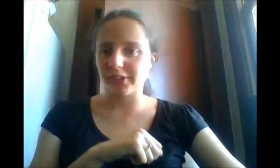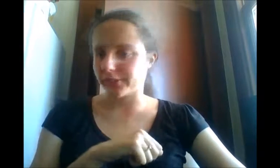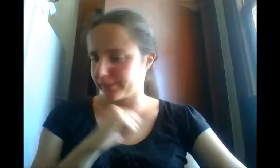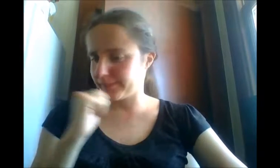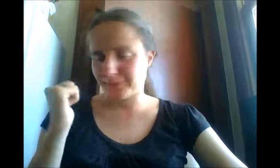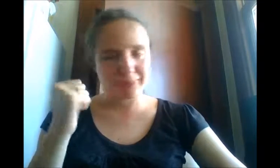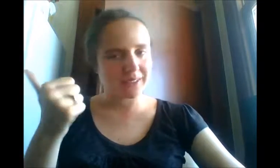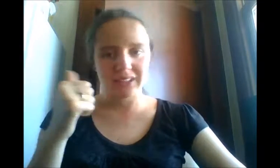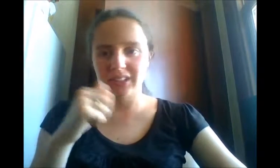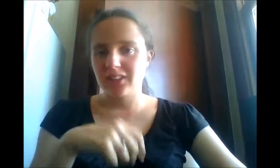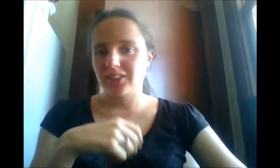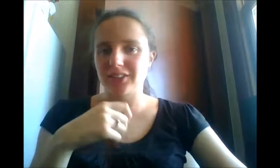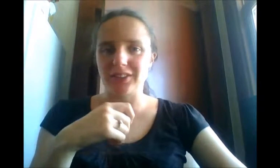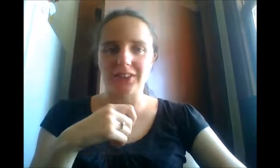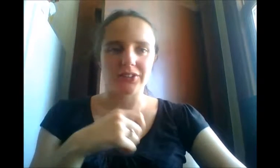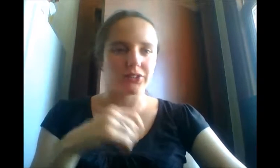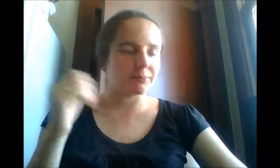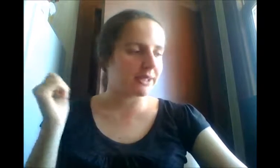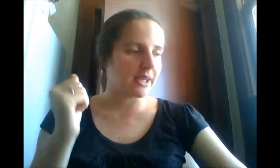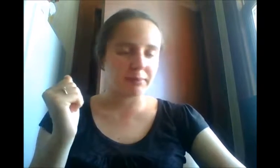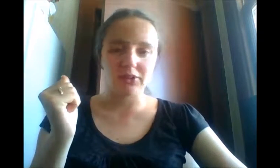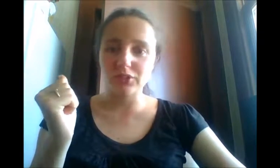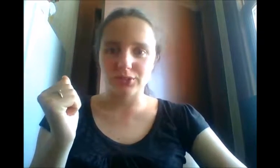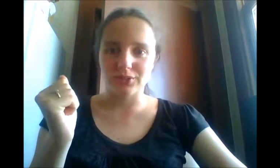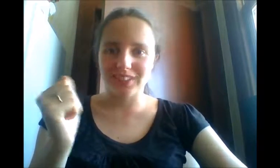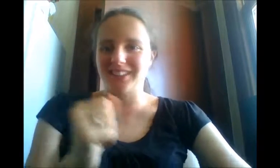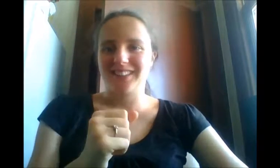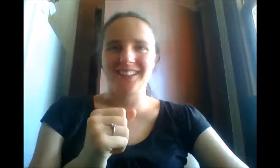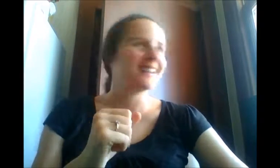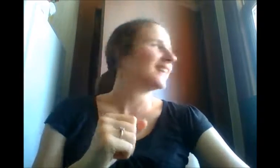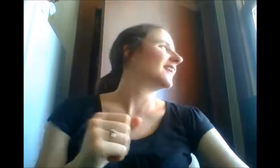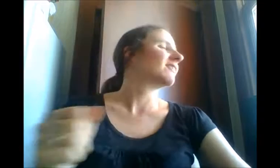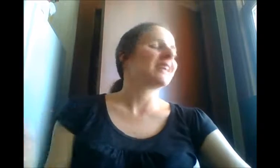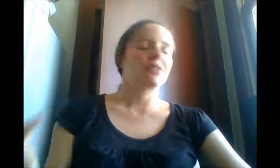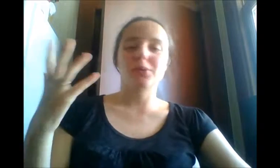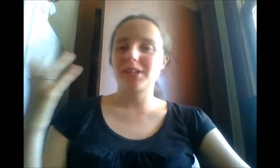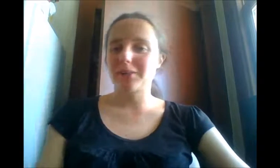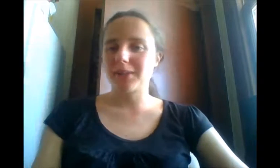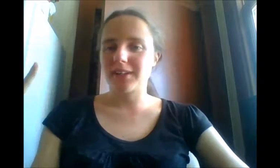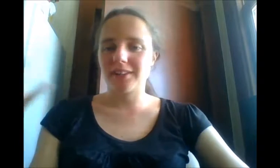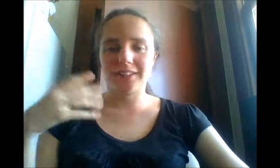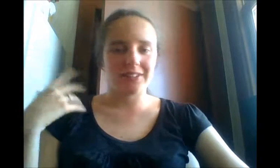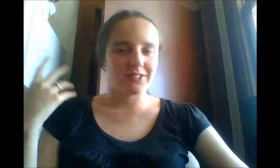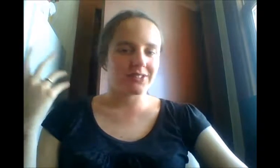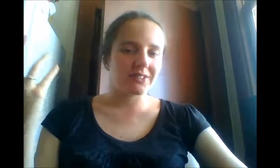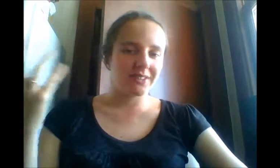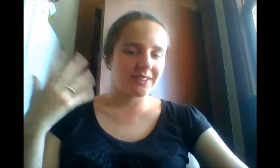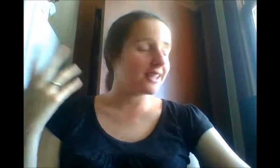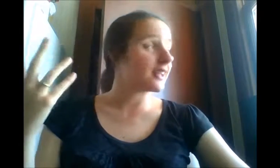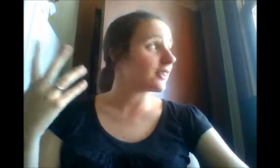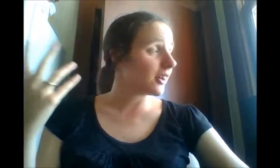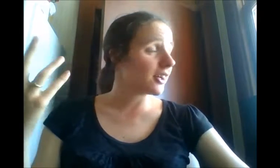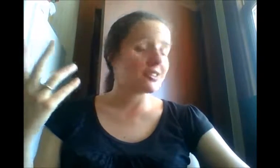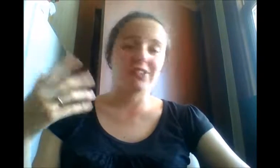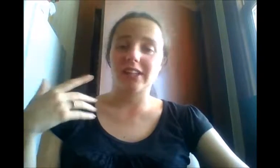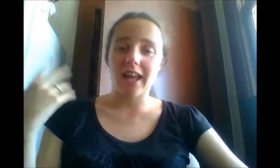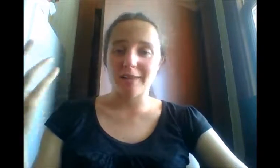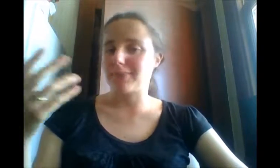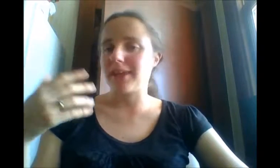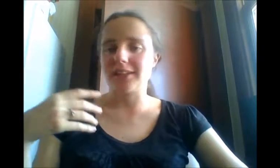you guys should be happy too. But it's warming up here, it's getting nice and happy, and